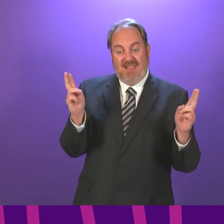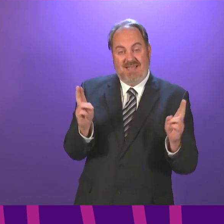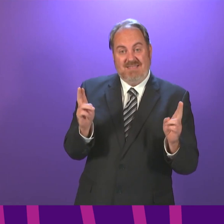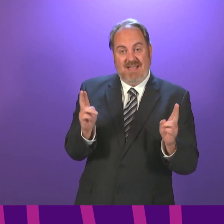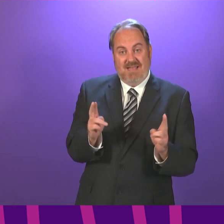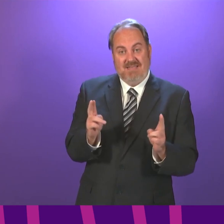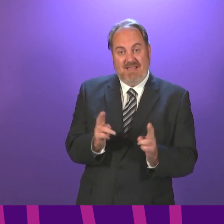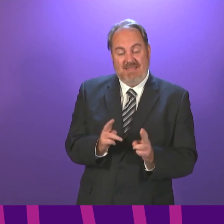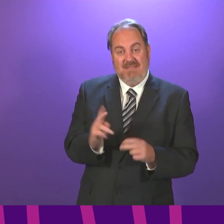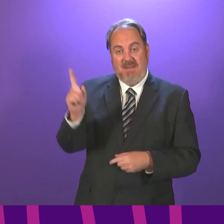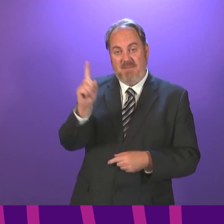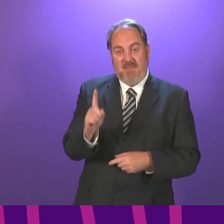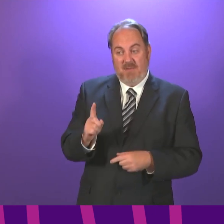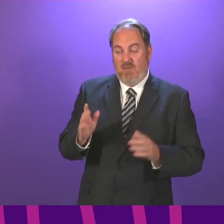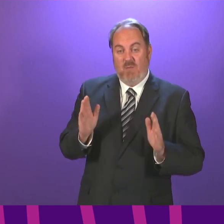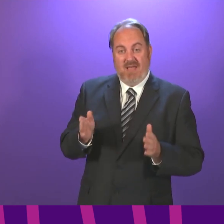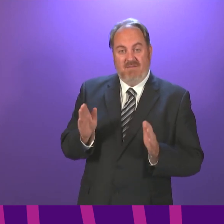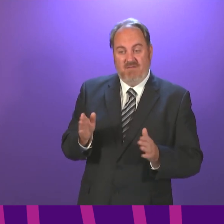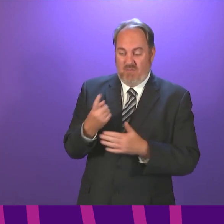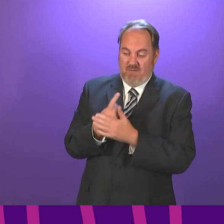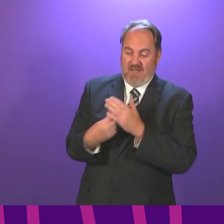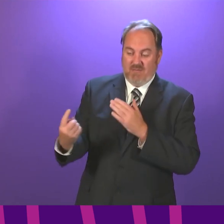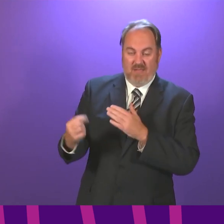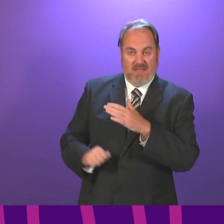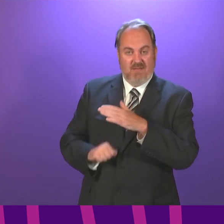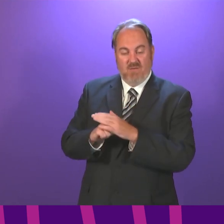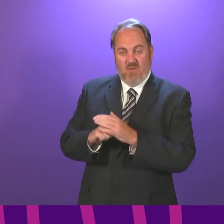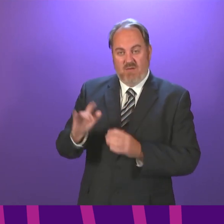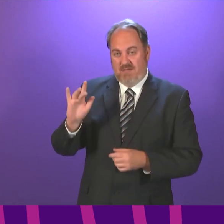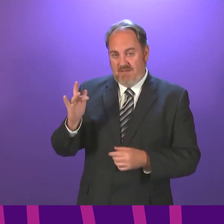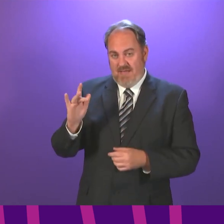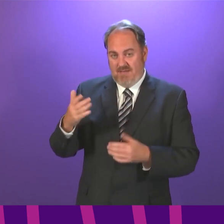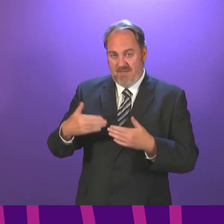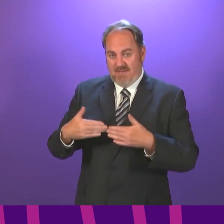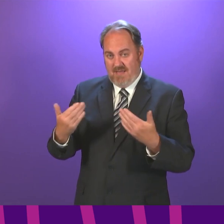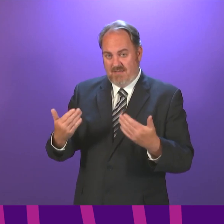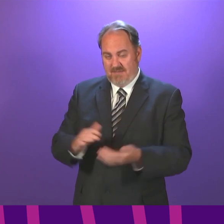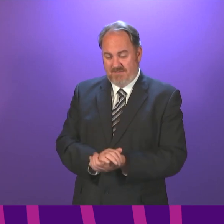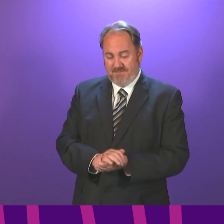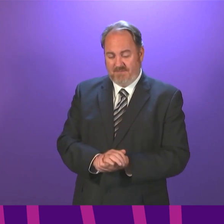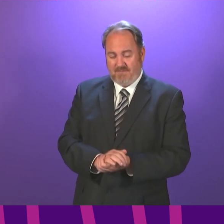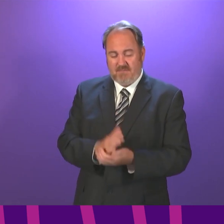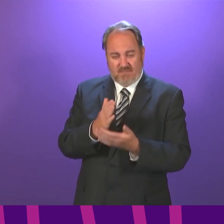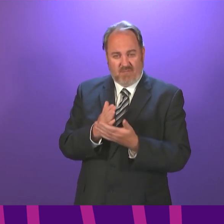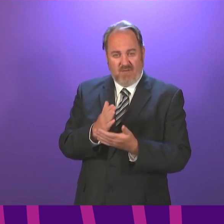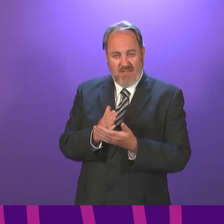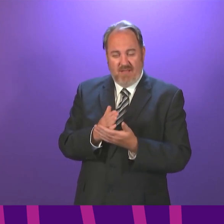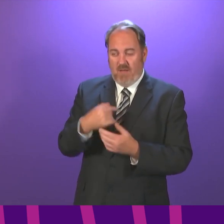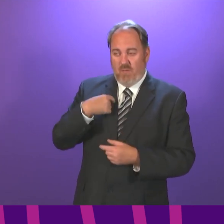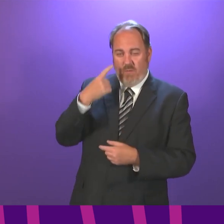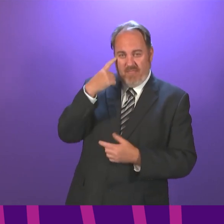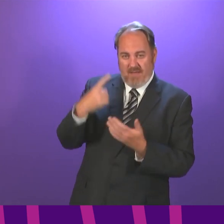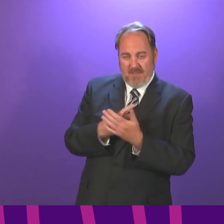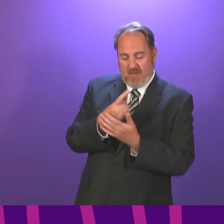-isolate for 10 days, and therefore, it may enable us to look to extend the eligibility for that support. I